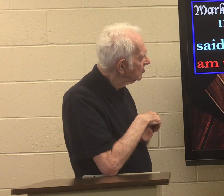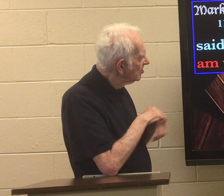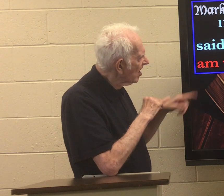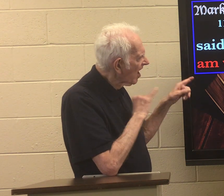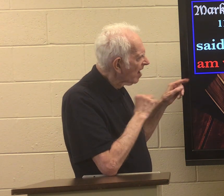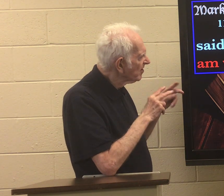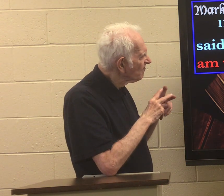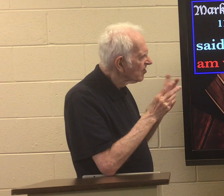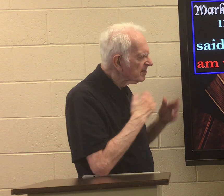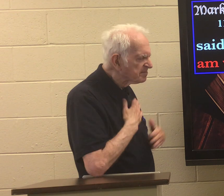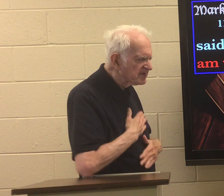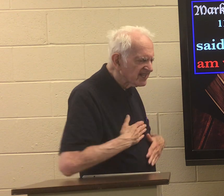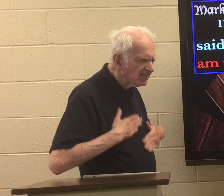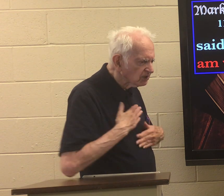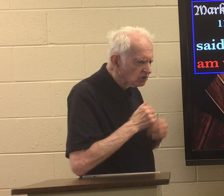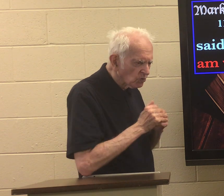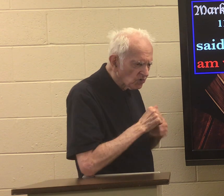I am very pleased with you